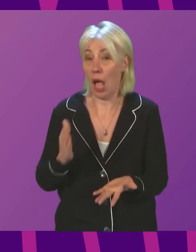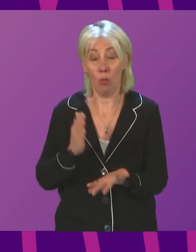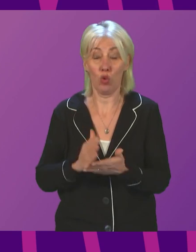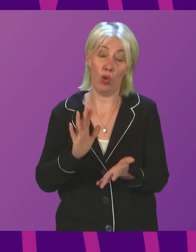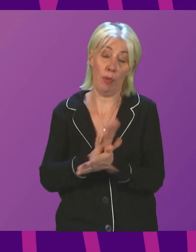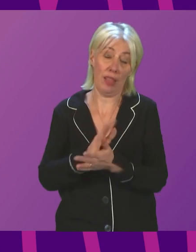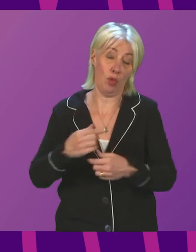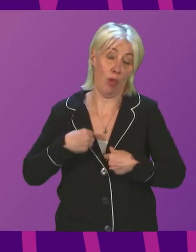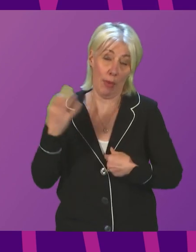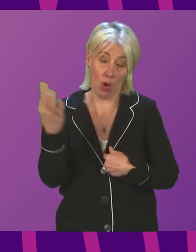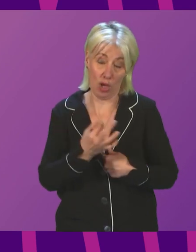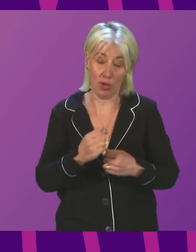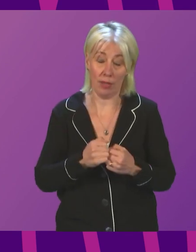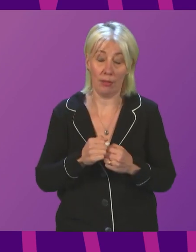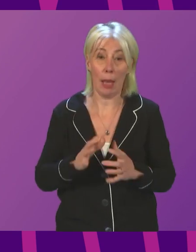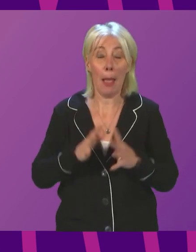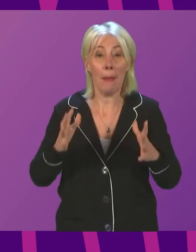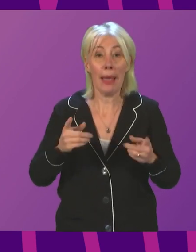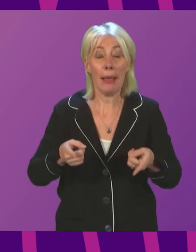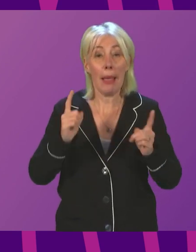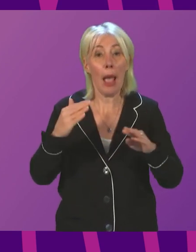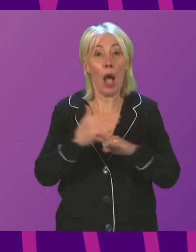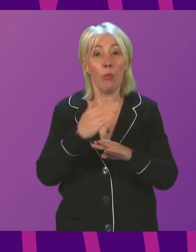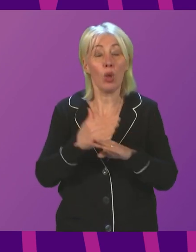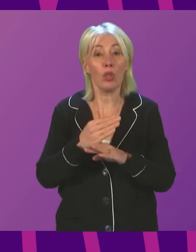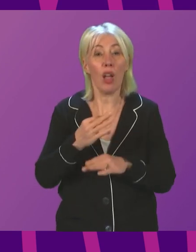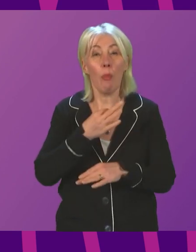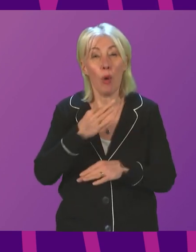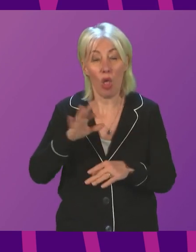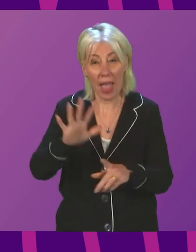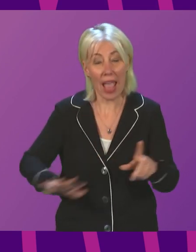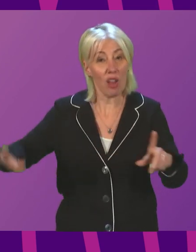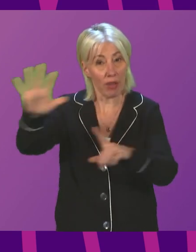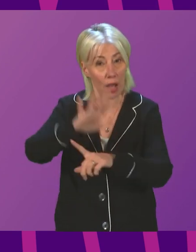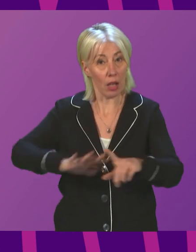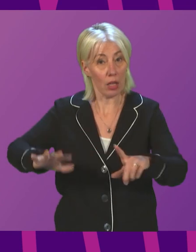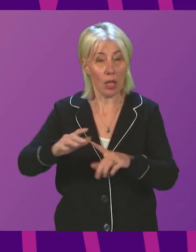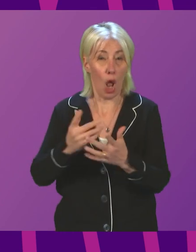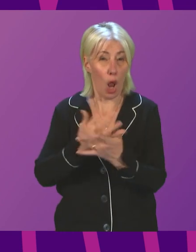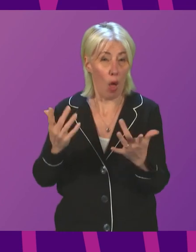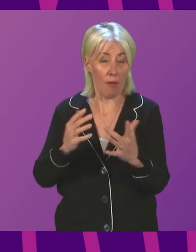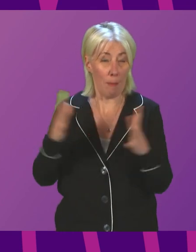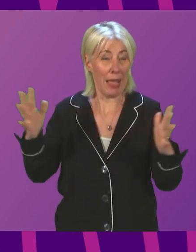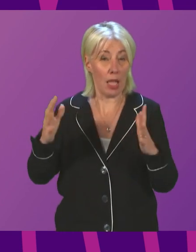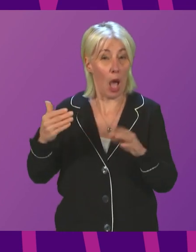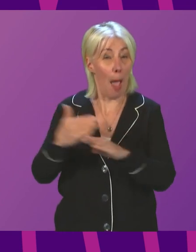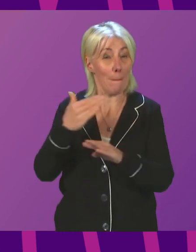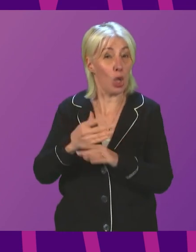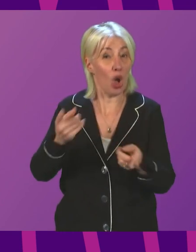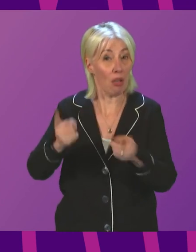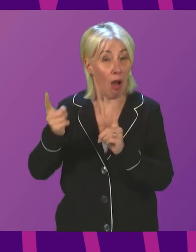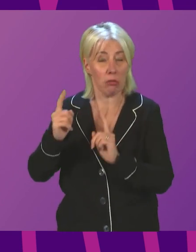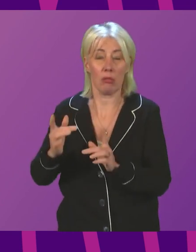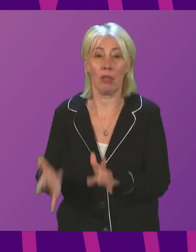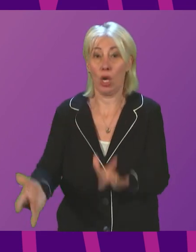question. Major employers in my constituency of Persia, Southingon Rosshire, Simon Howie Butchers, Glen Eagles Hotel and Creef Hydro have all been in contact